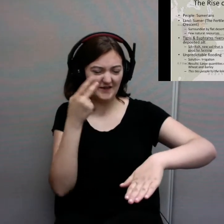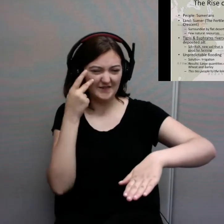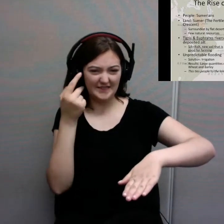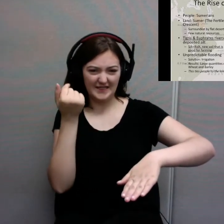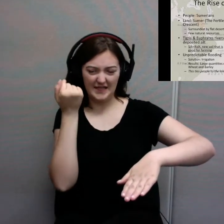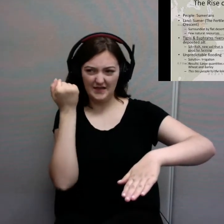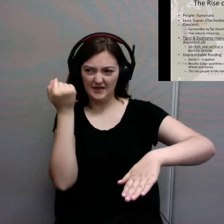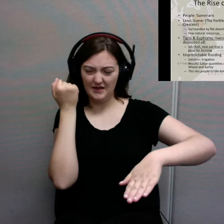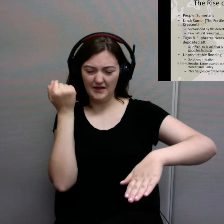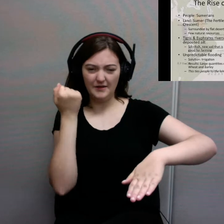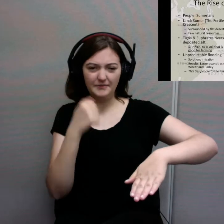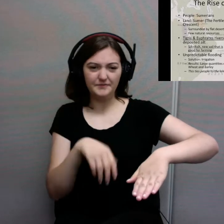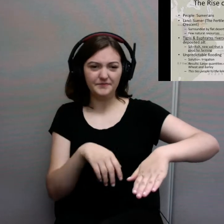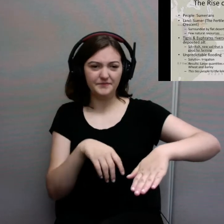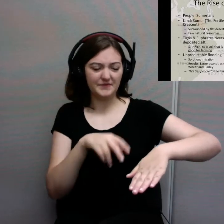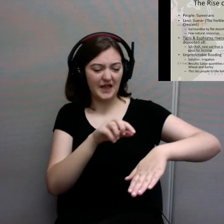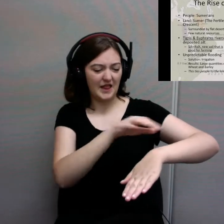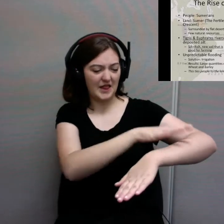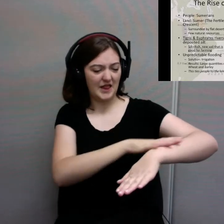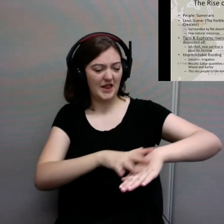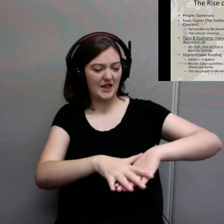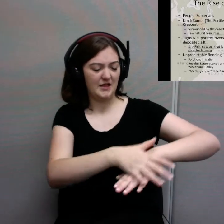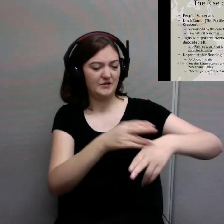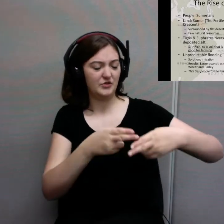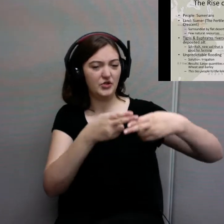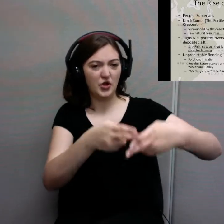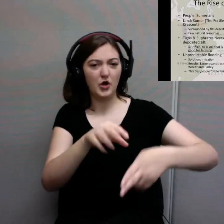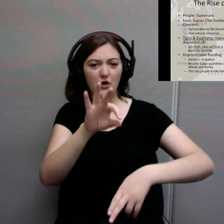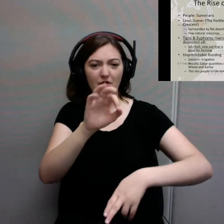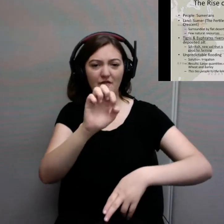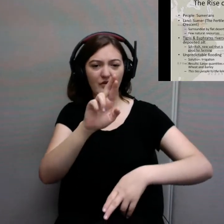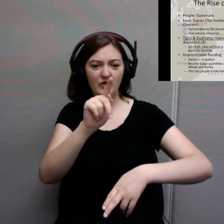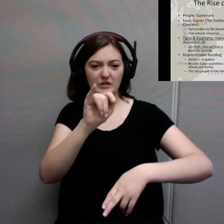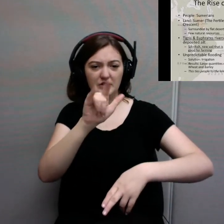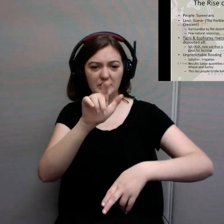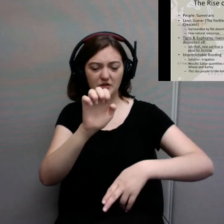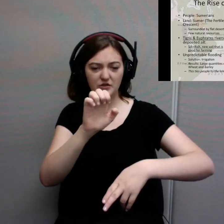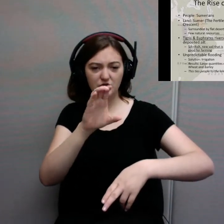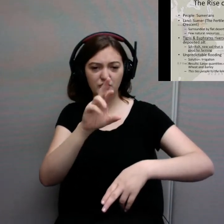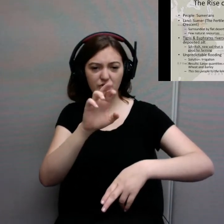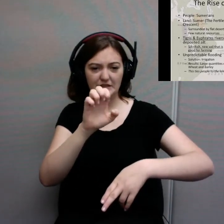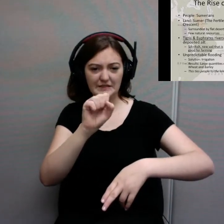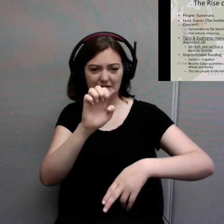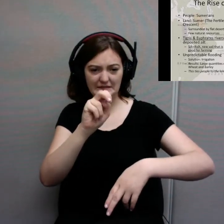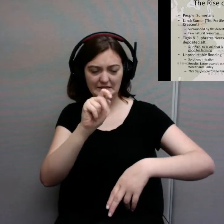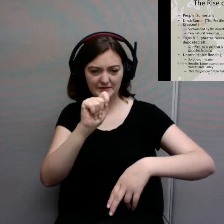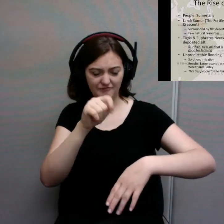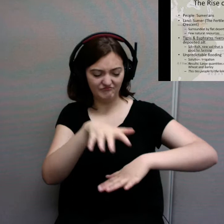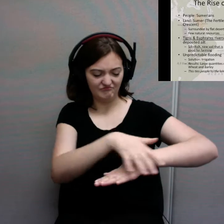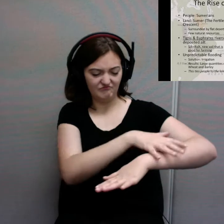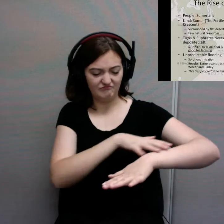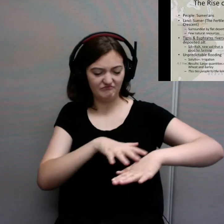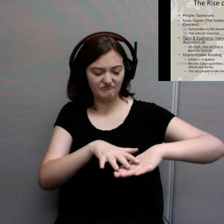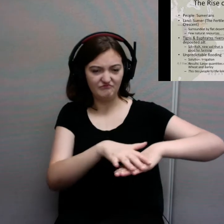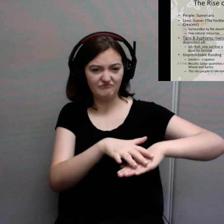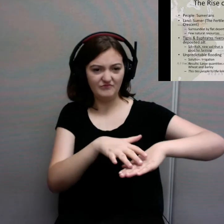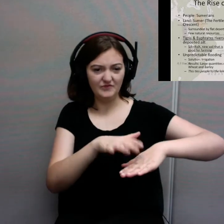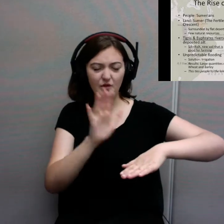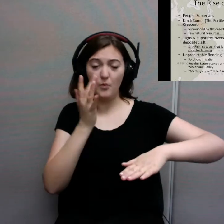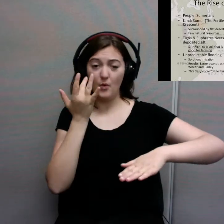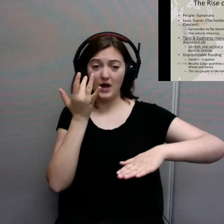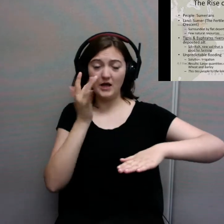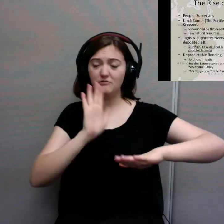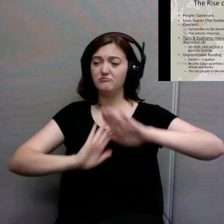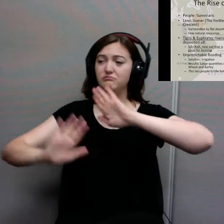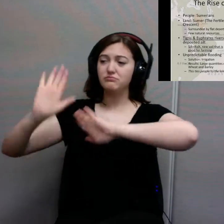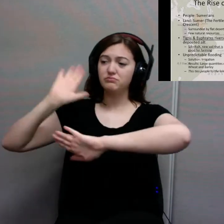commonly as the Fertile Crescent. Because thousands of years ago, this was a plentiful area for